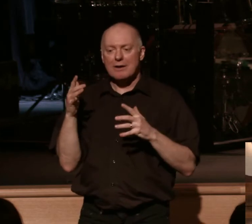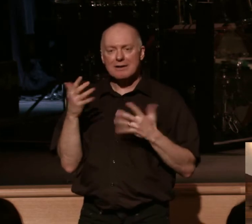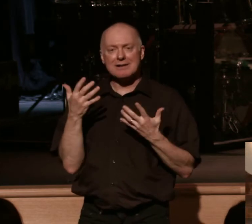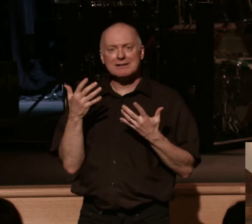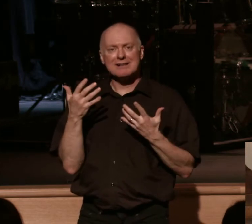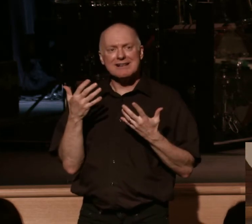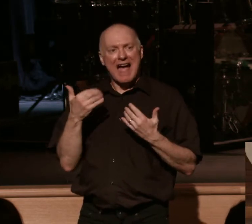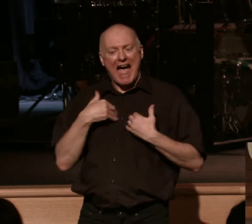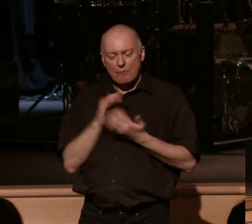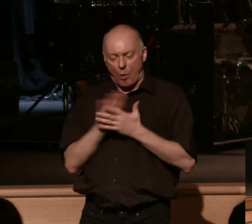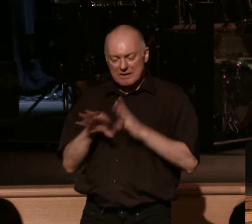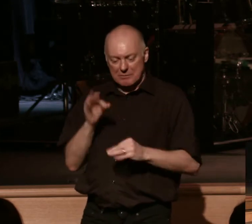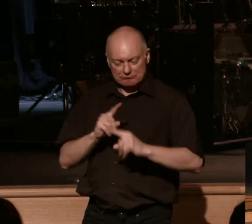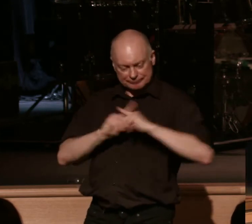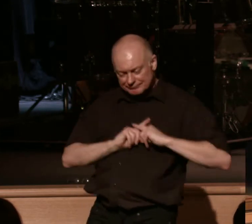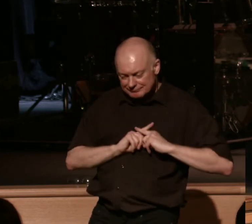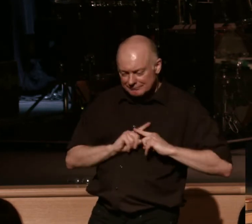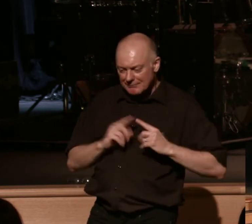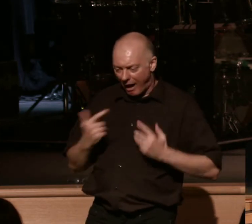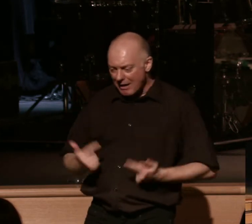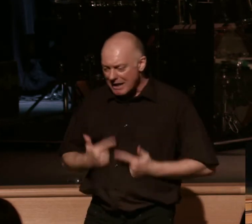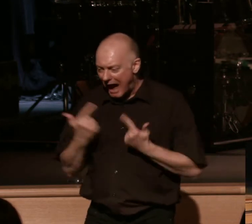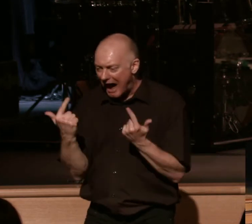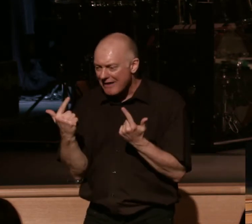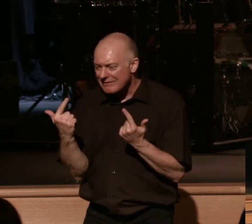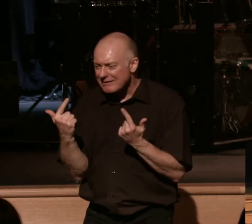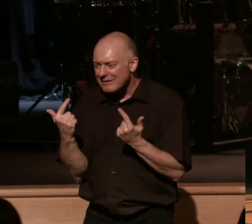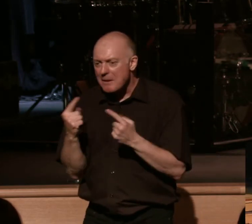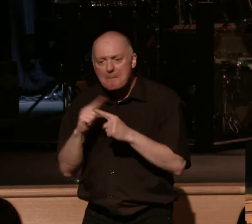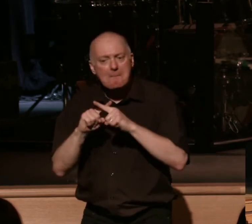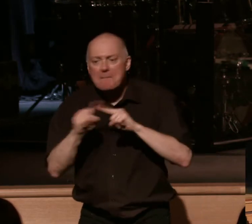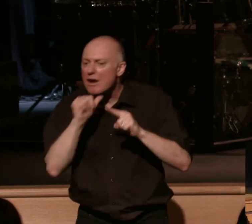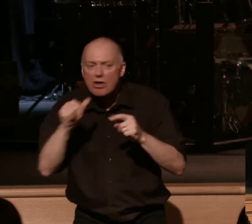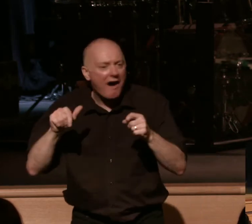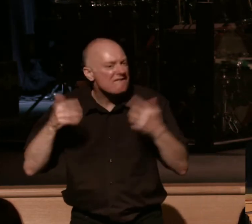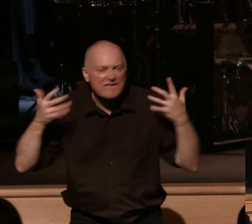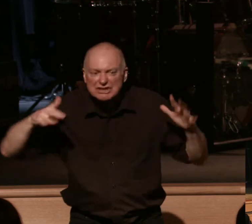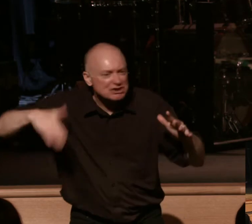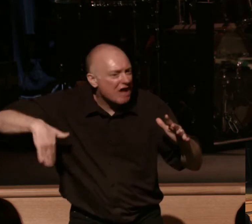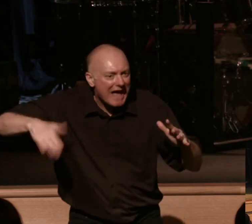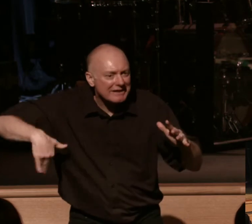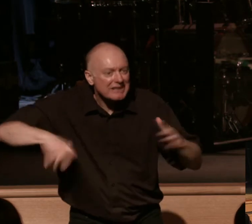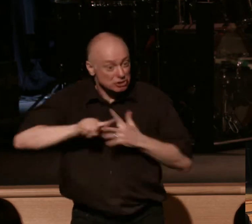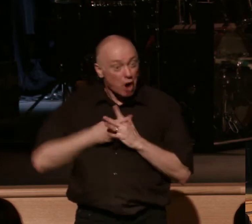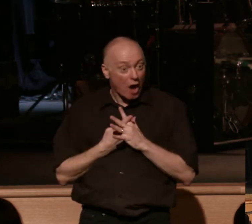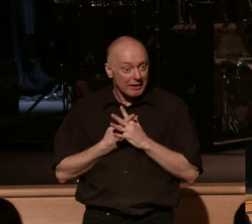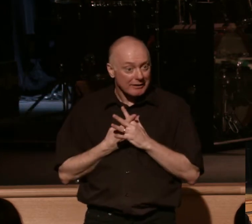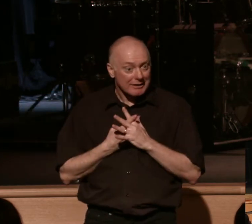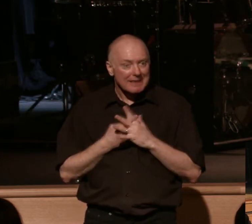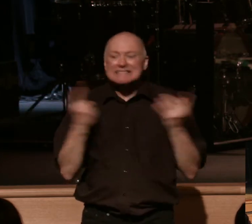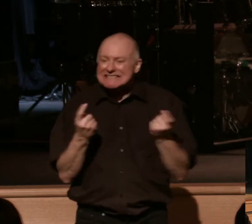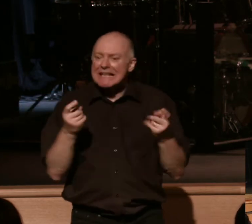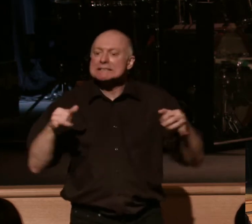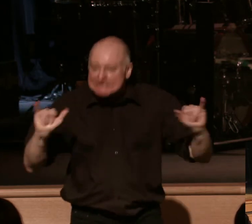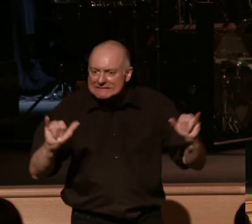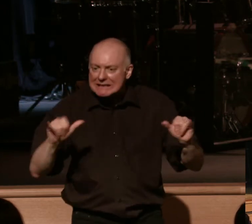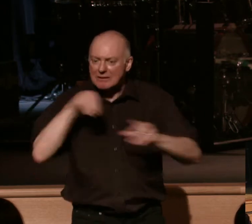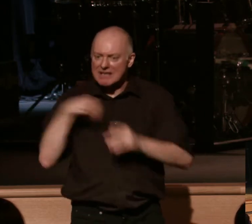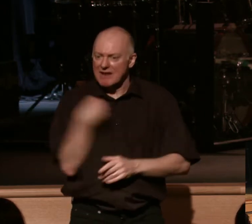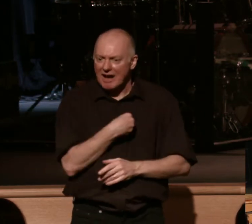are now alive in Jesus Christ but it's not fully completed yet. Sin still has its way at times. There's still